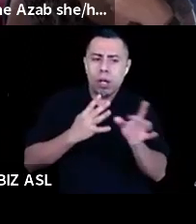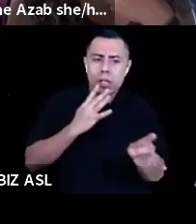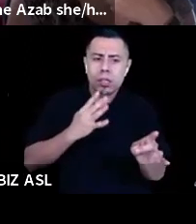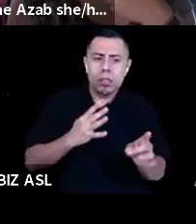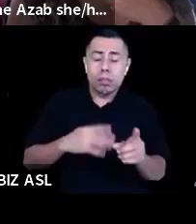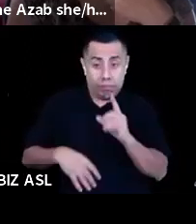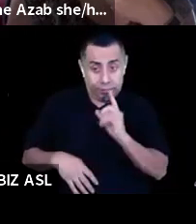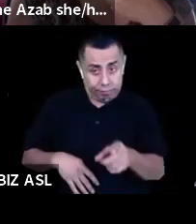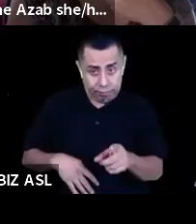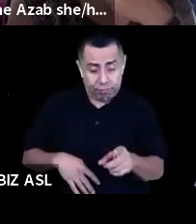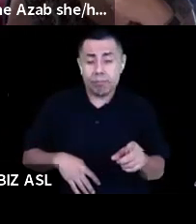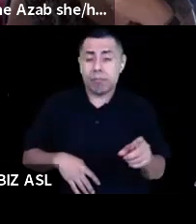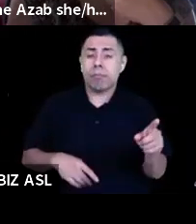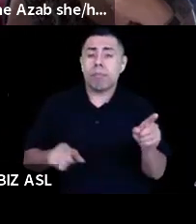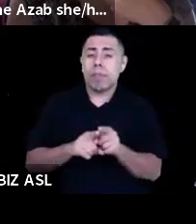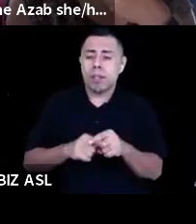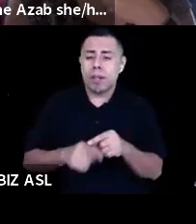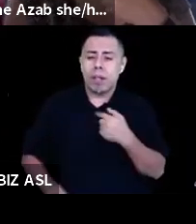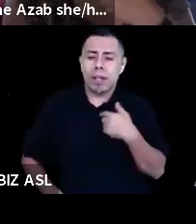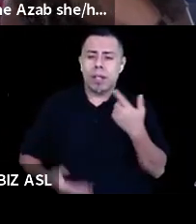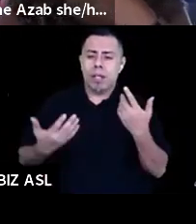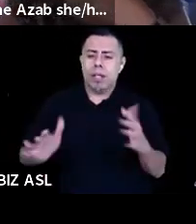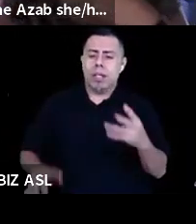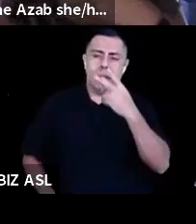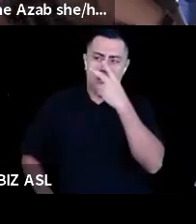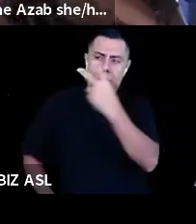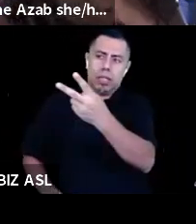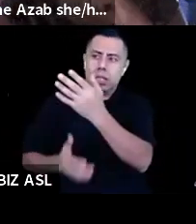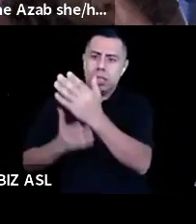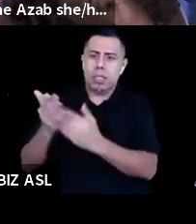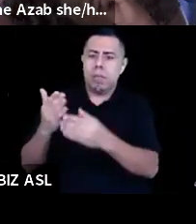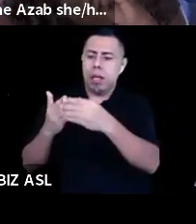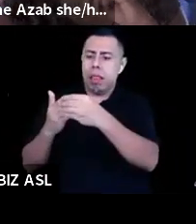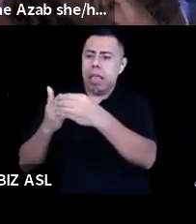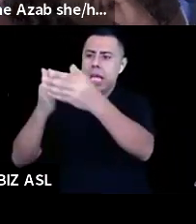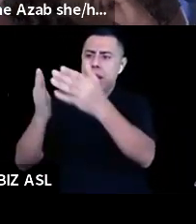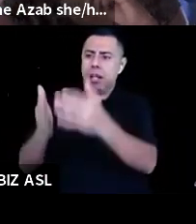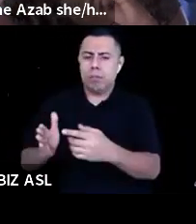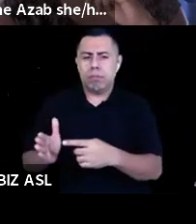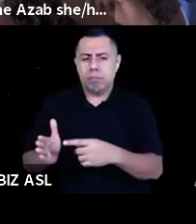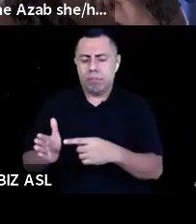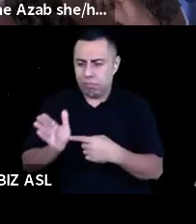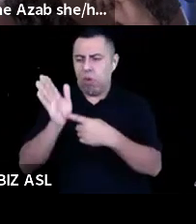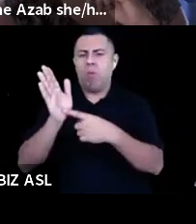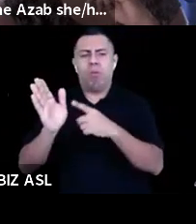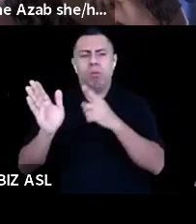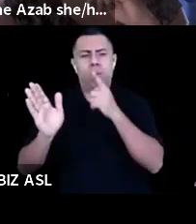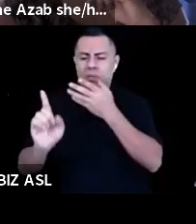I've, I've seen leaders who really show their stripes when times are hard, you know, and I think you have values